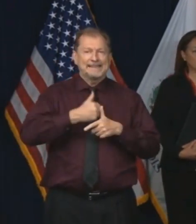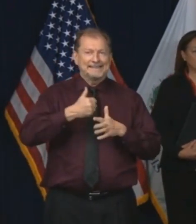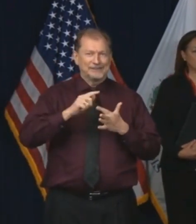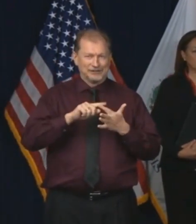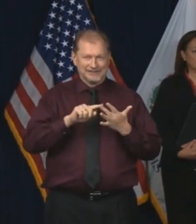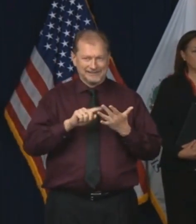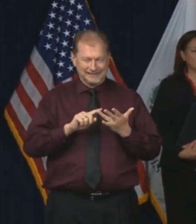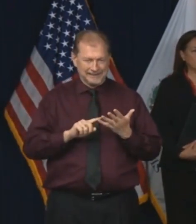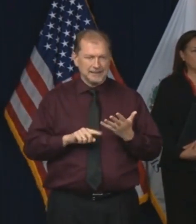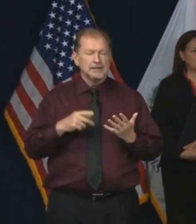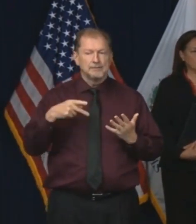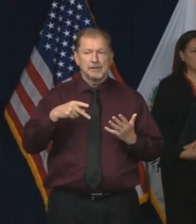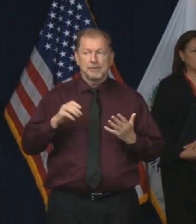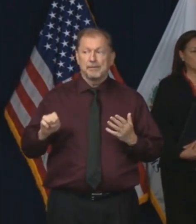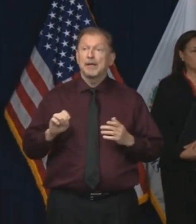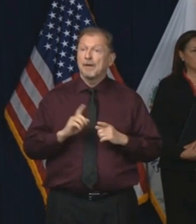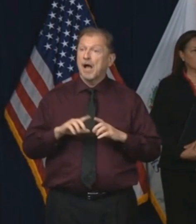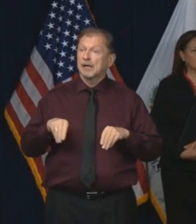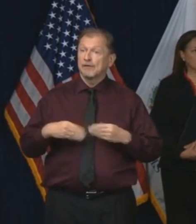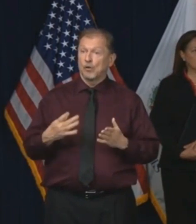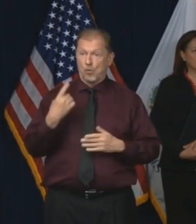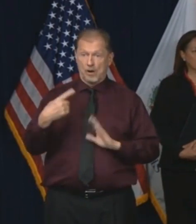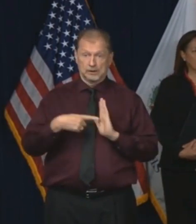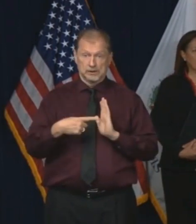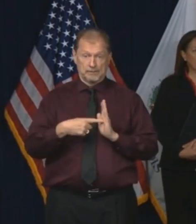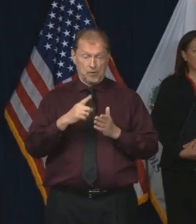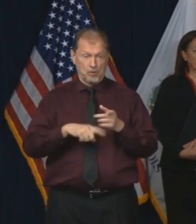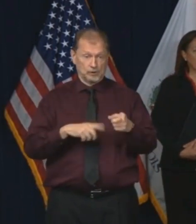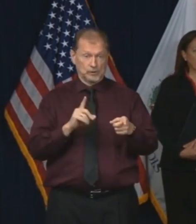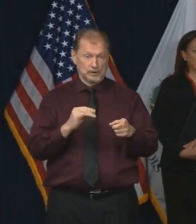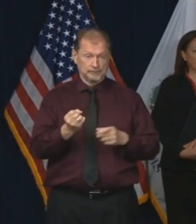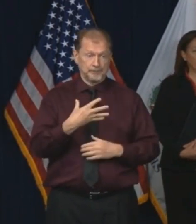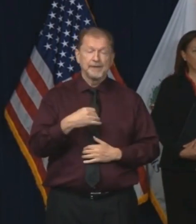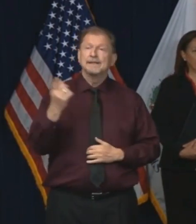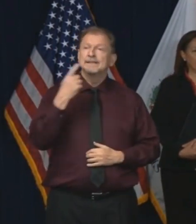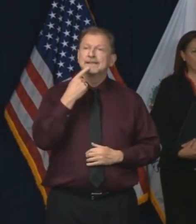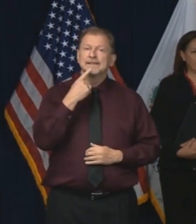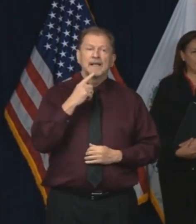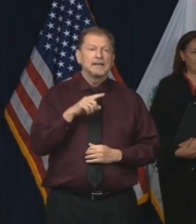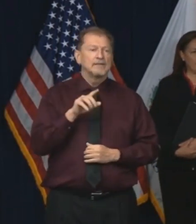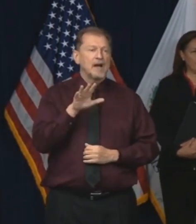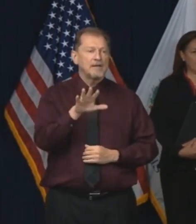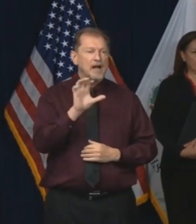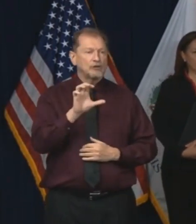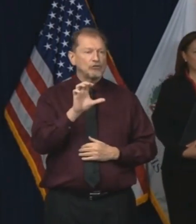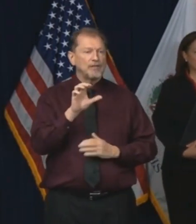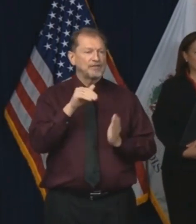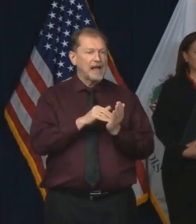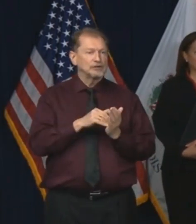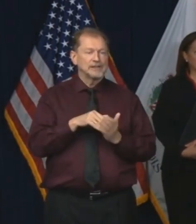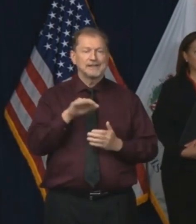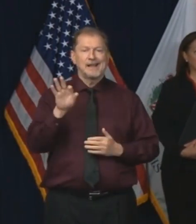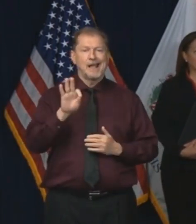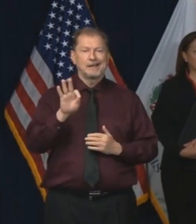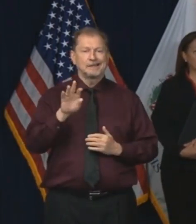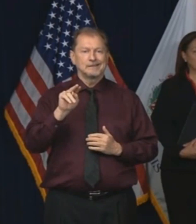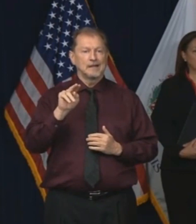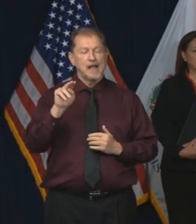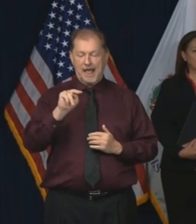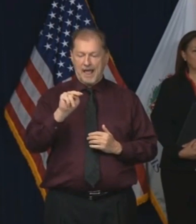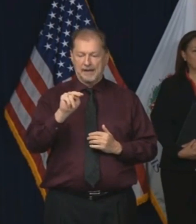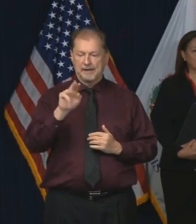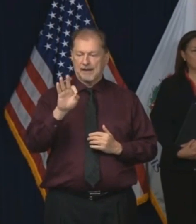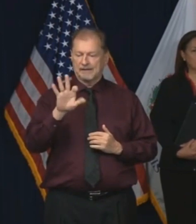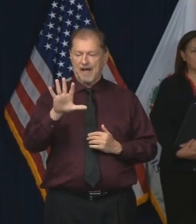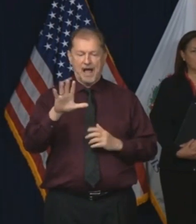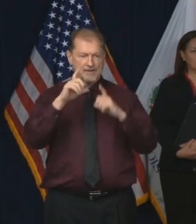items of PPE, but let me give you an example of something you just read off, 500,000 N95 masks. Listen,